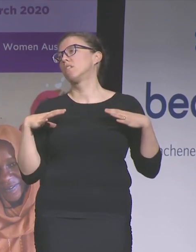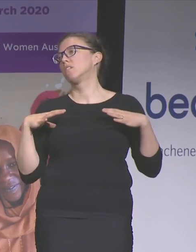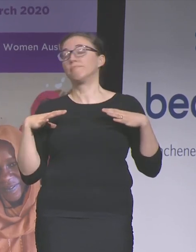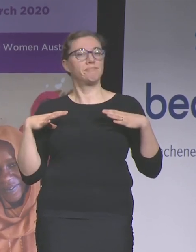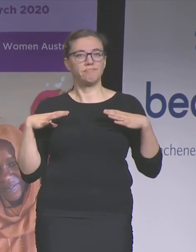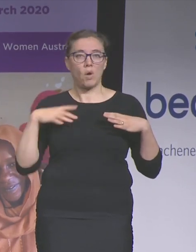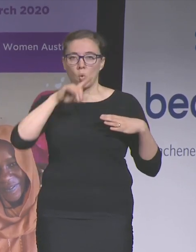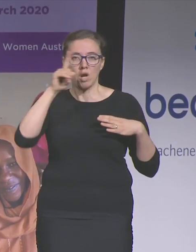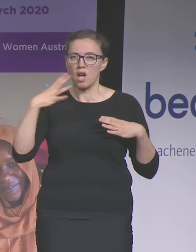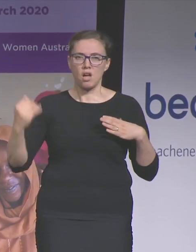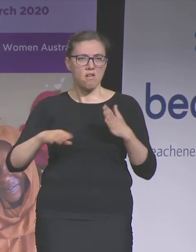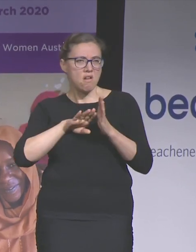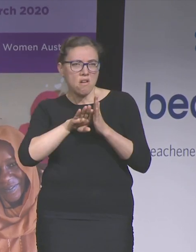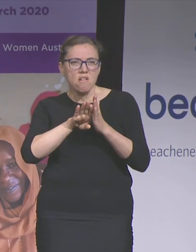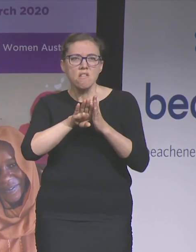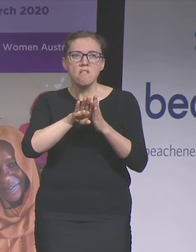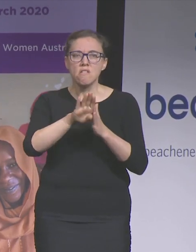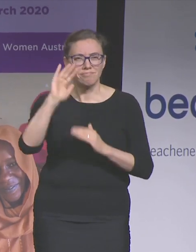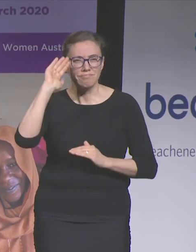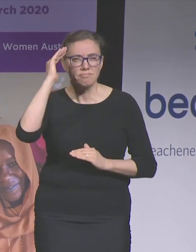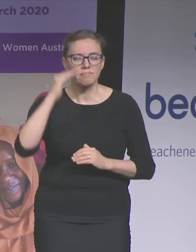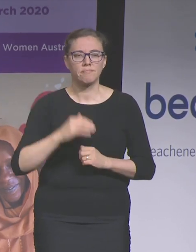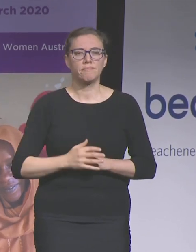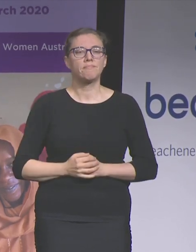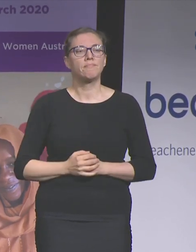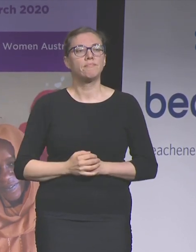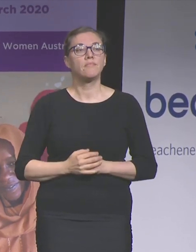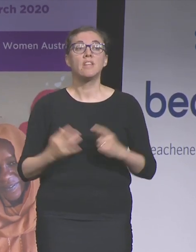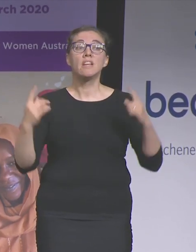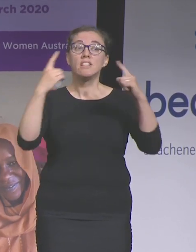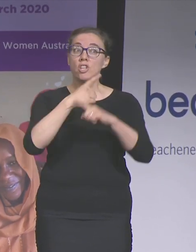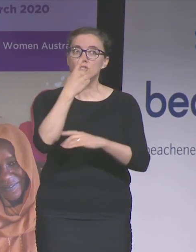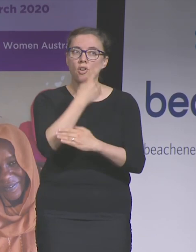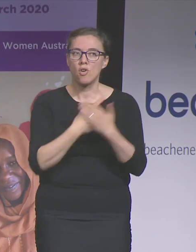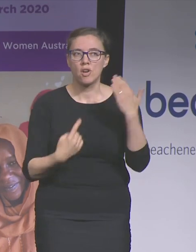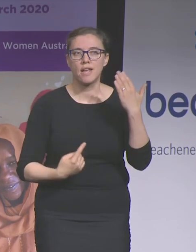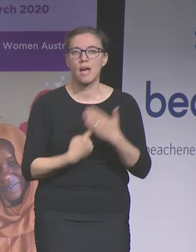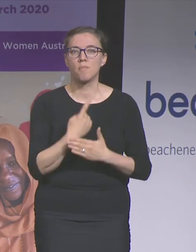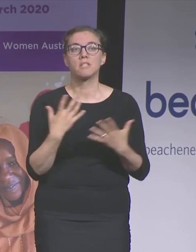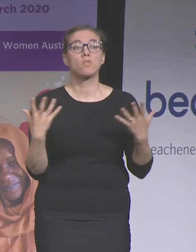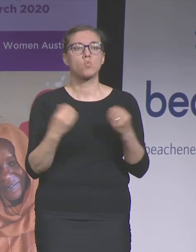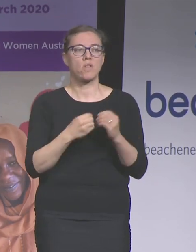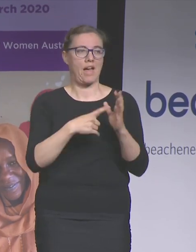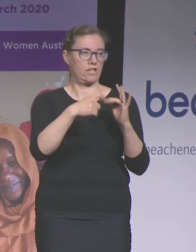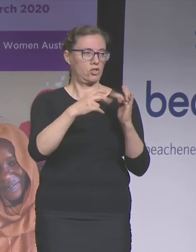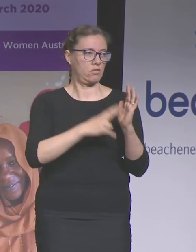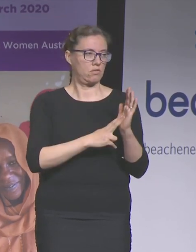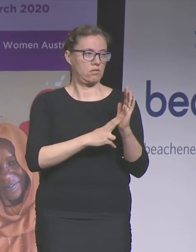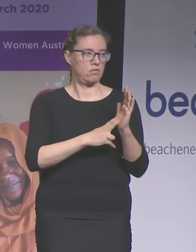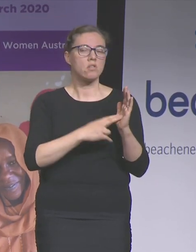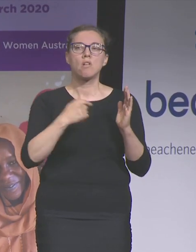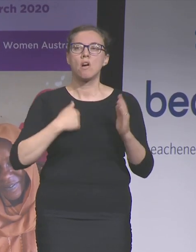Change only comes about from action. And so I'm going to ask each of you to do something today.